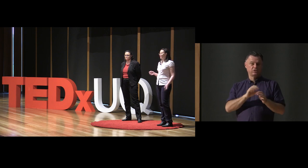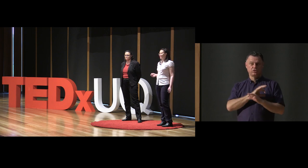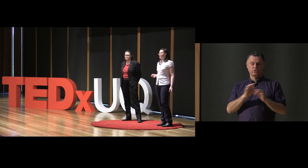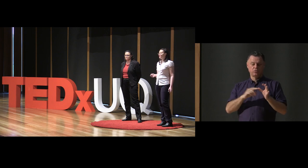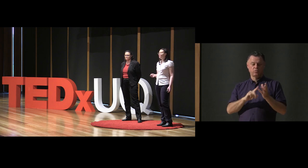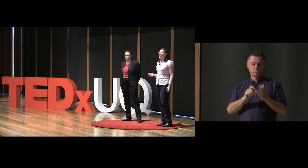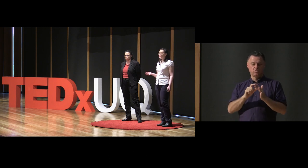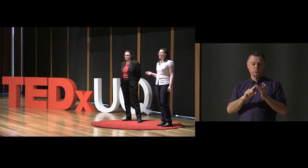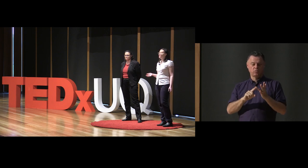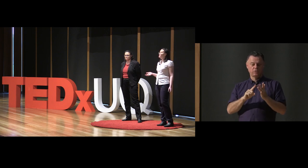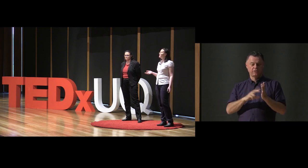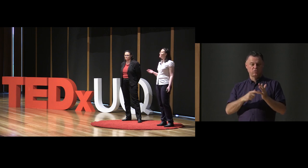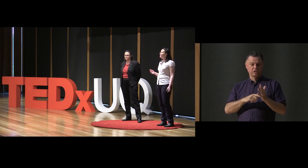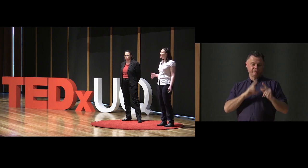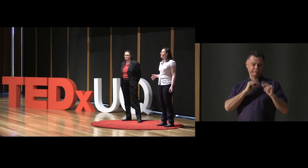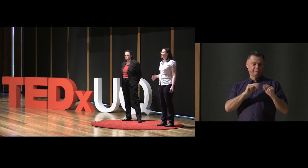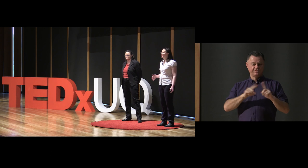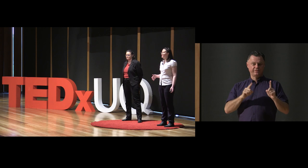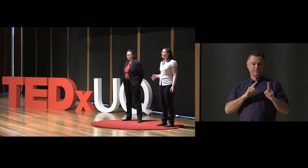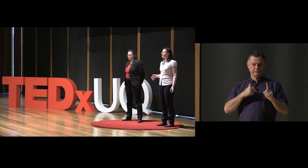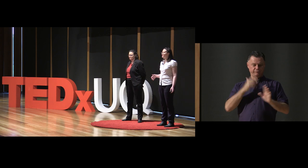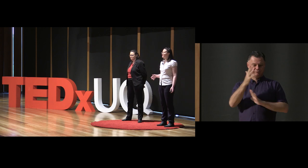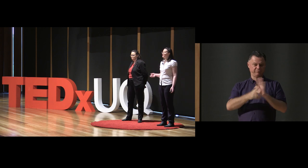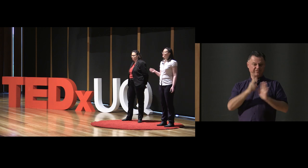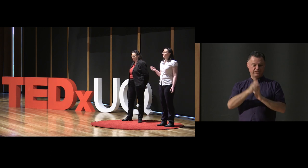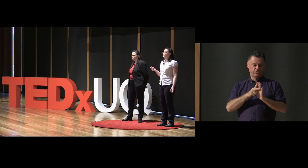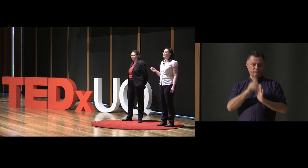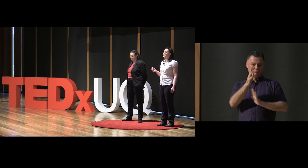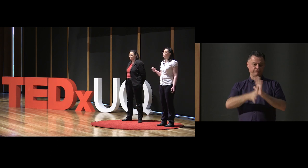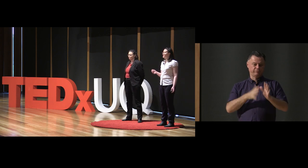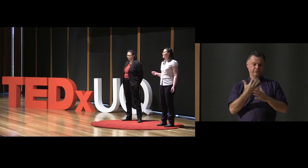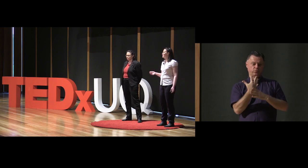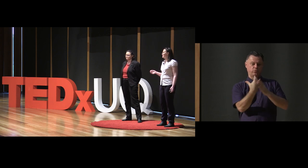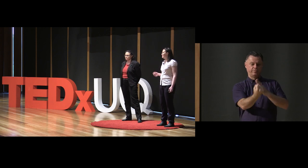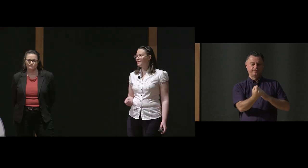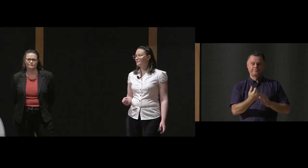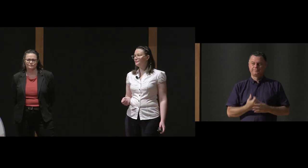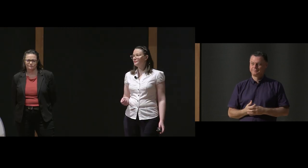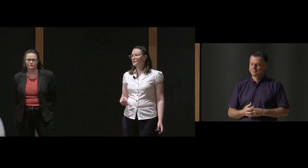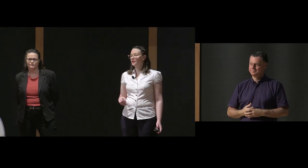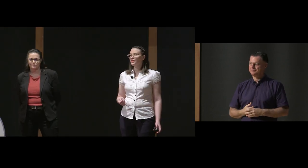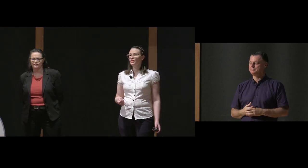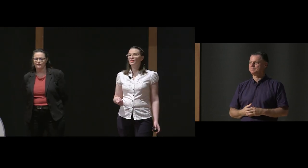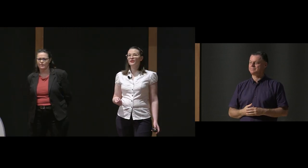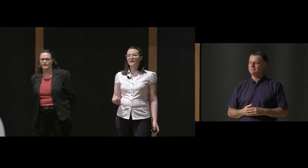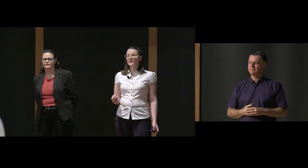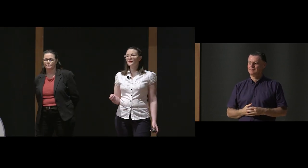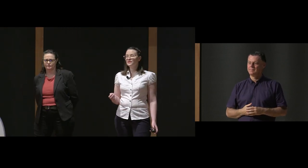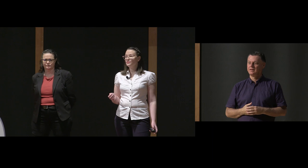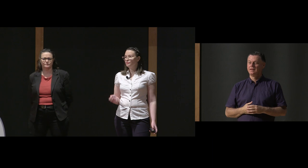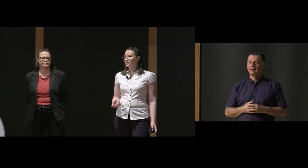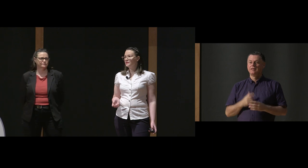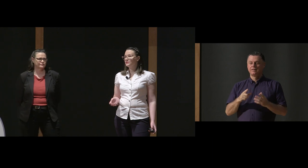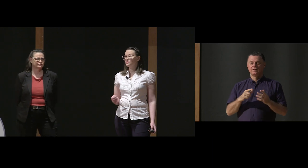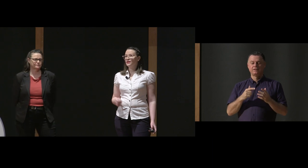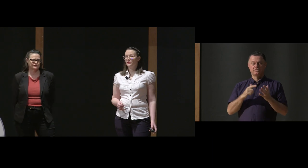audio input. We're going to have to use video input so that we can see the person signing. It then